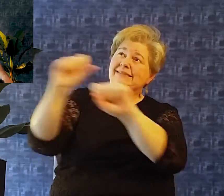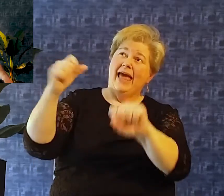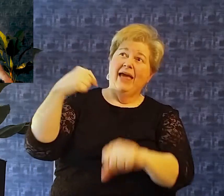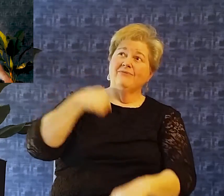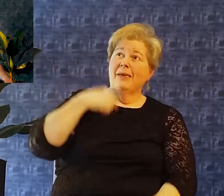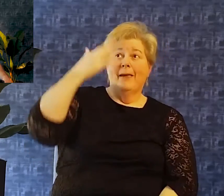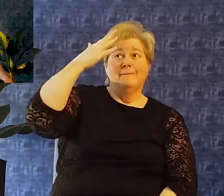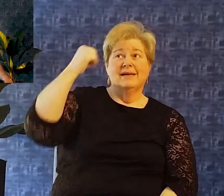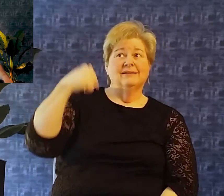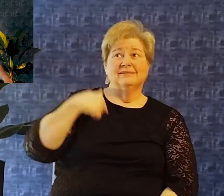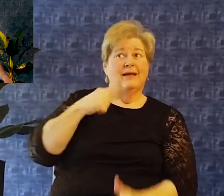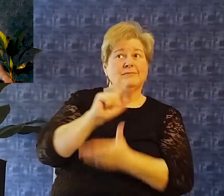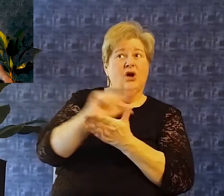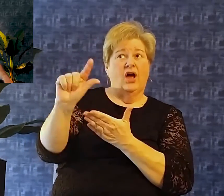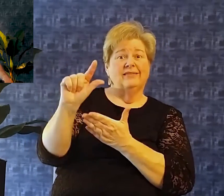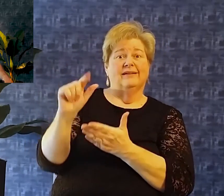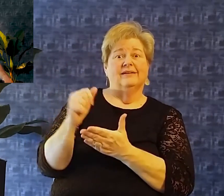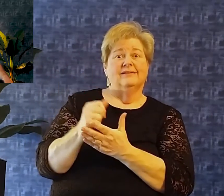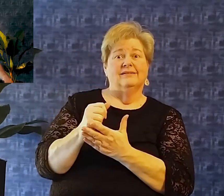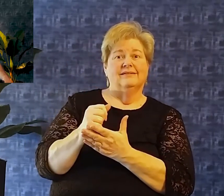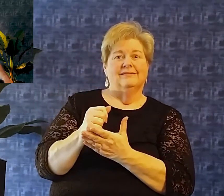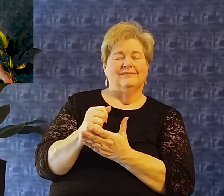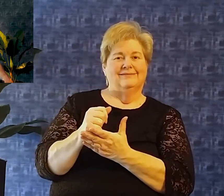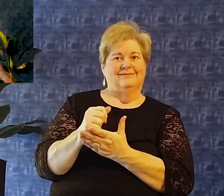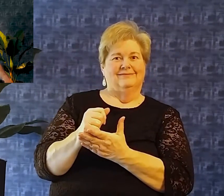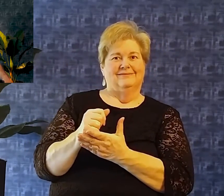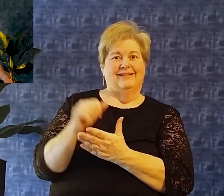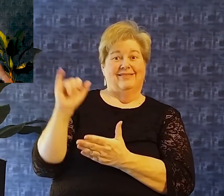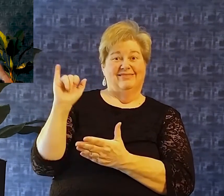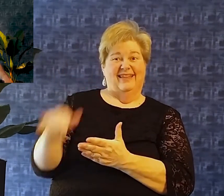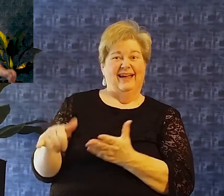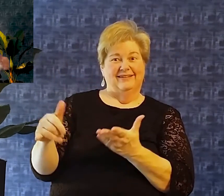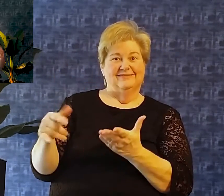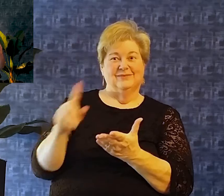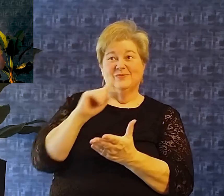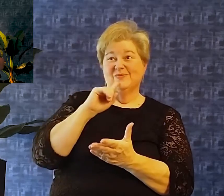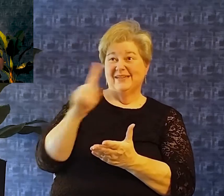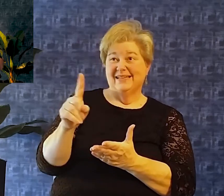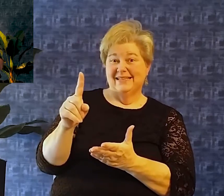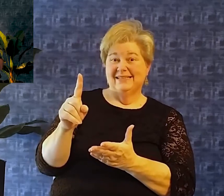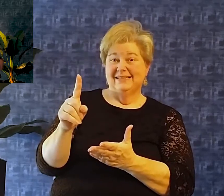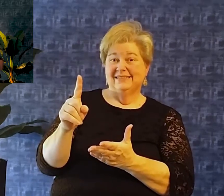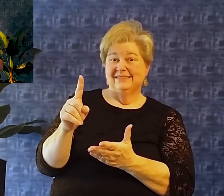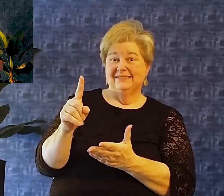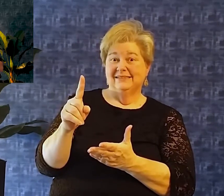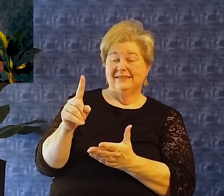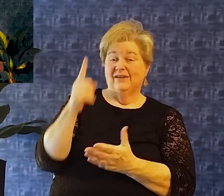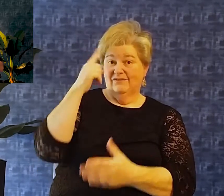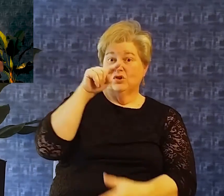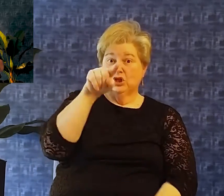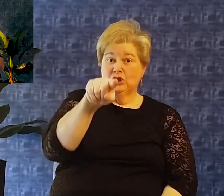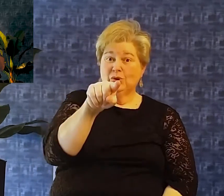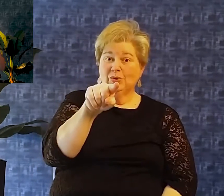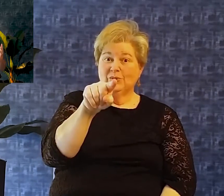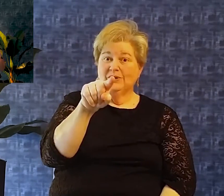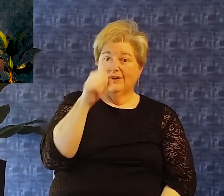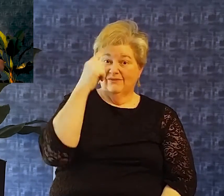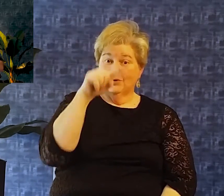true statement for you? Is that a true statement for me not that we are Perfectly holy or perfectly godly.